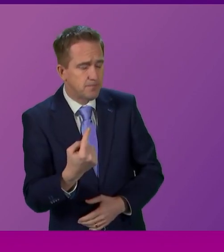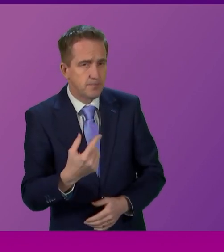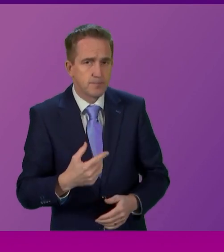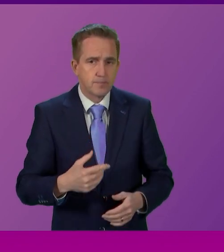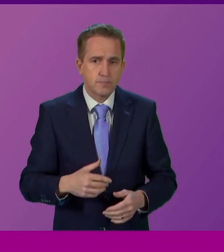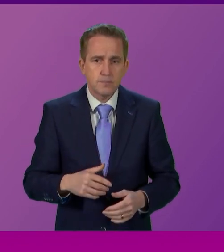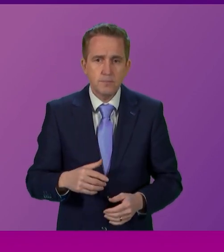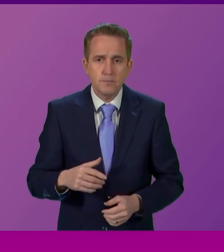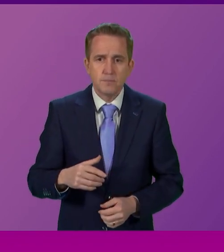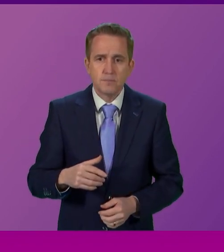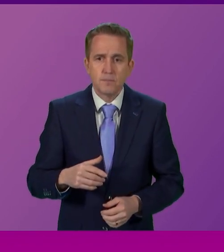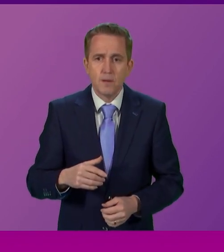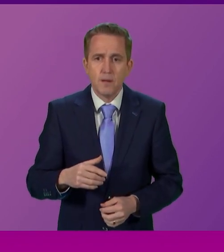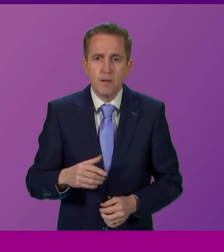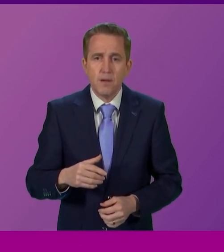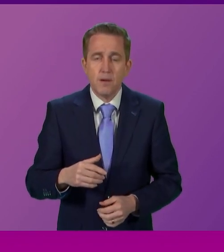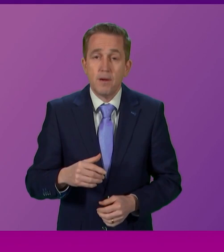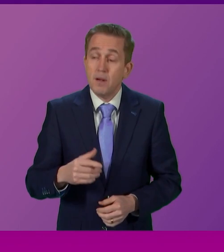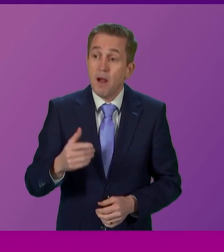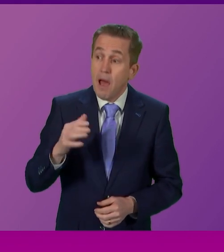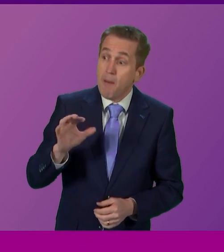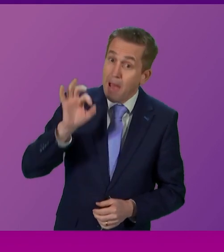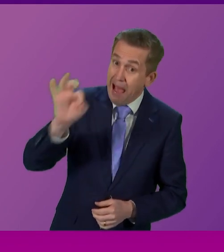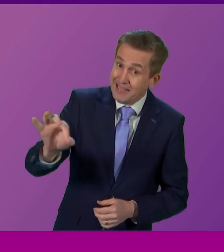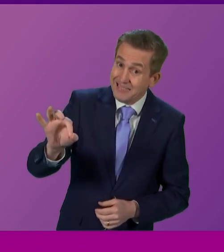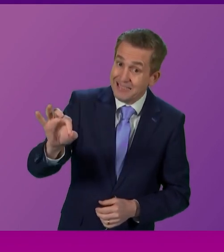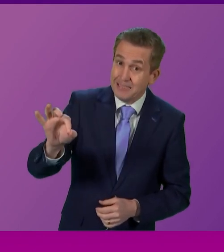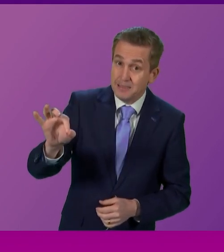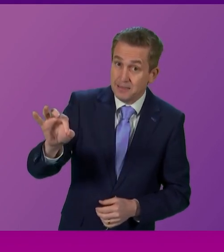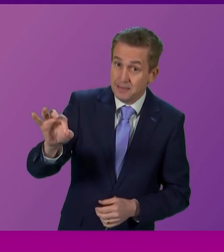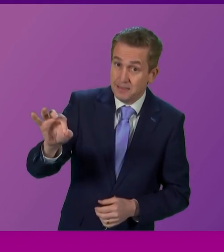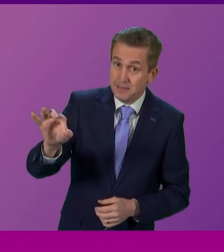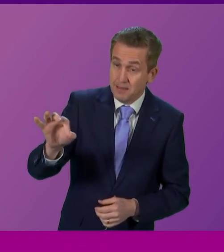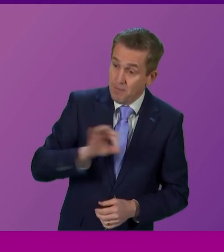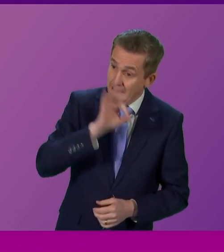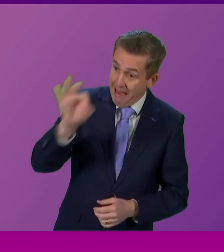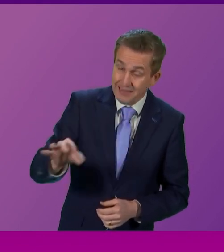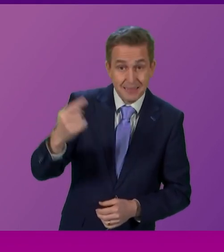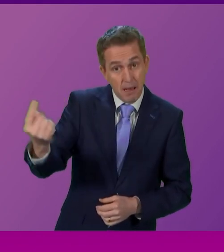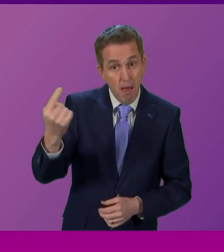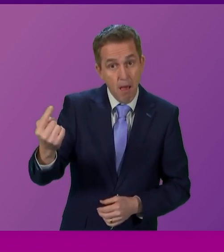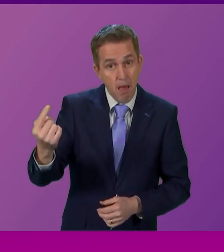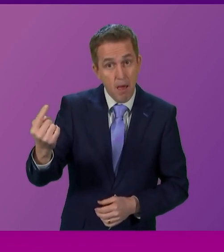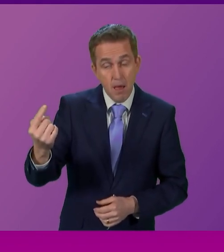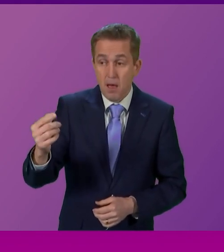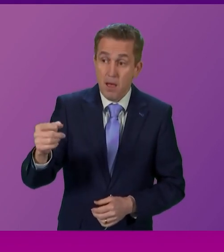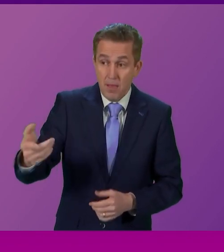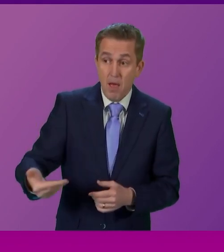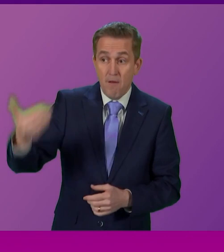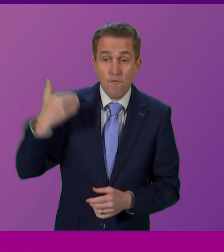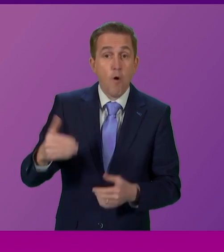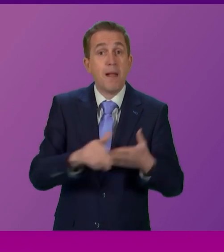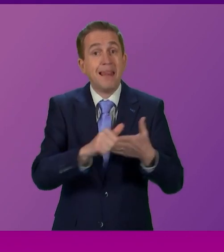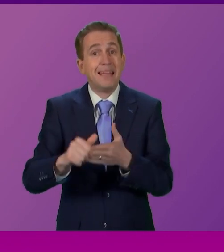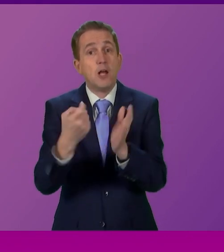– I merely ask her – I merely put to her that her former leader, Ruth